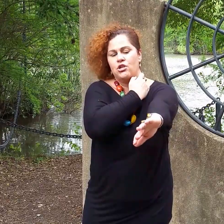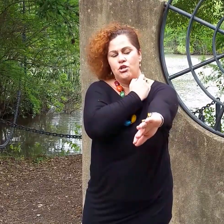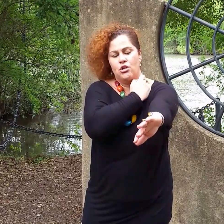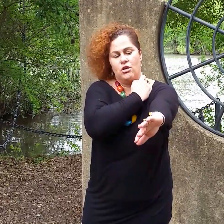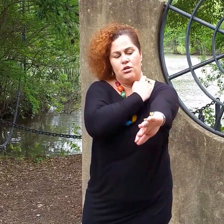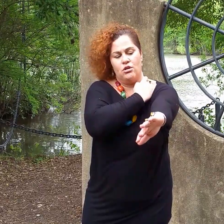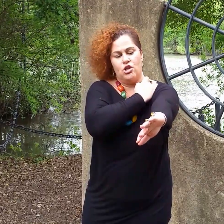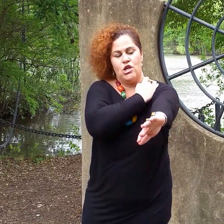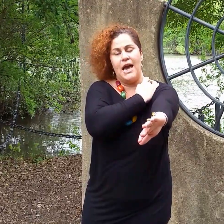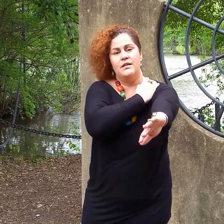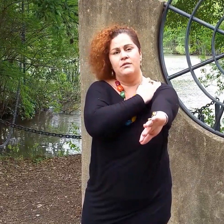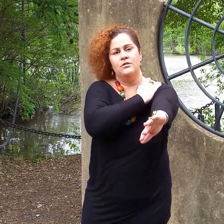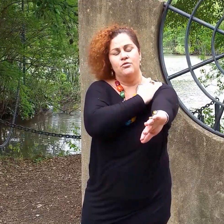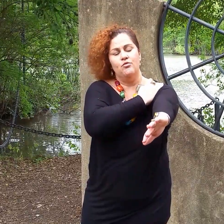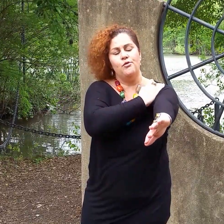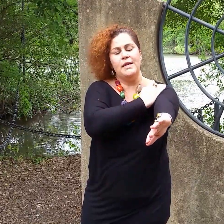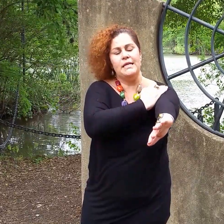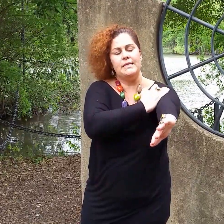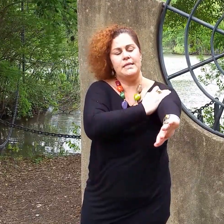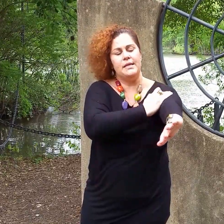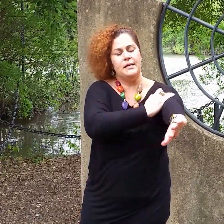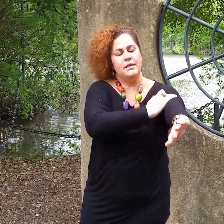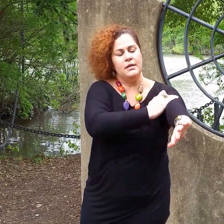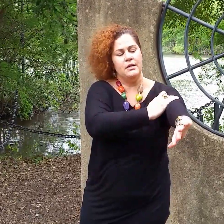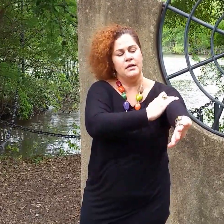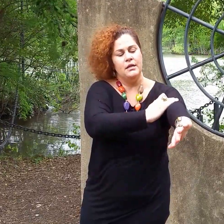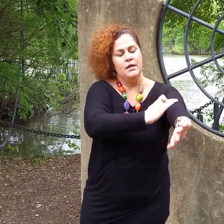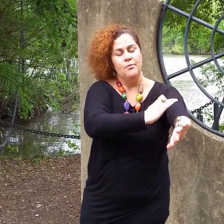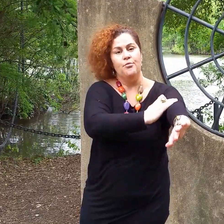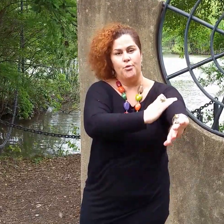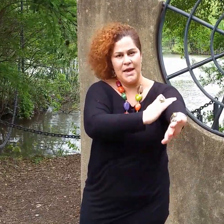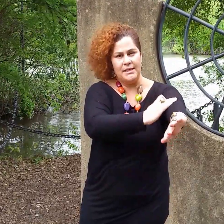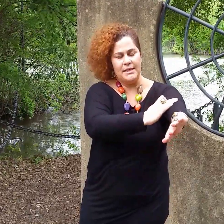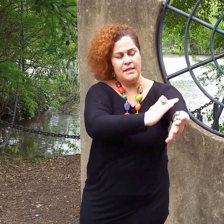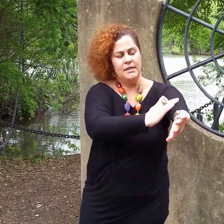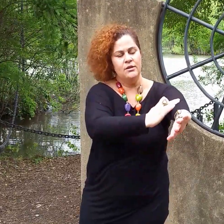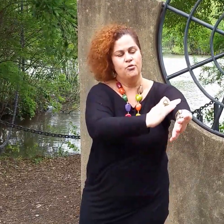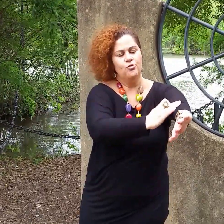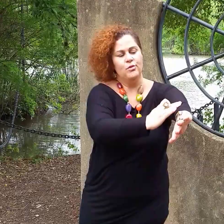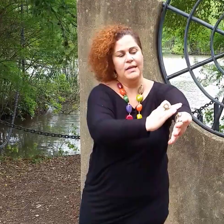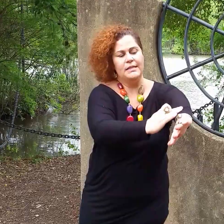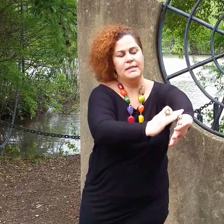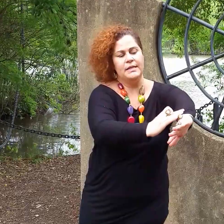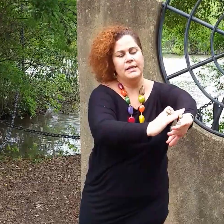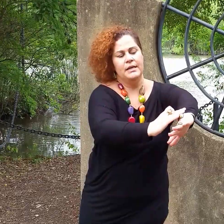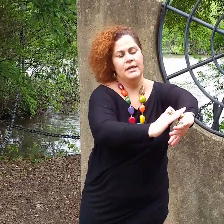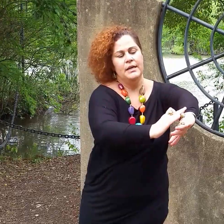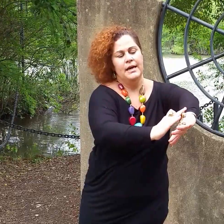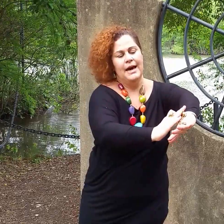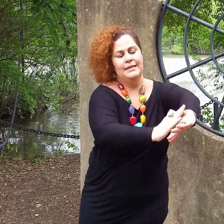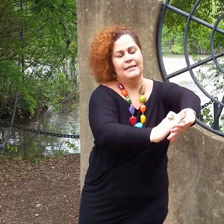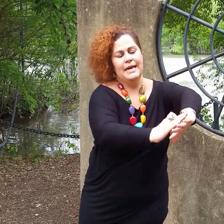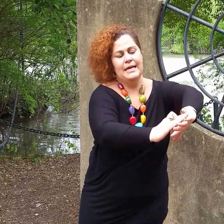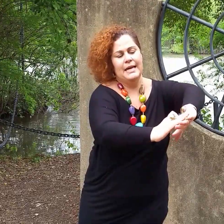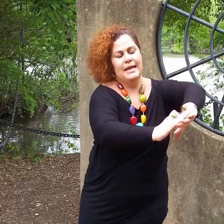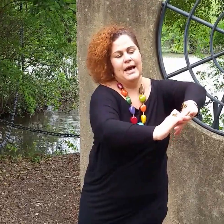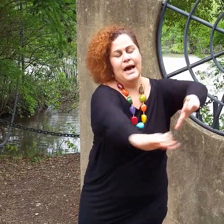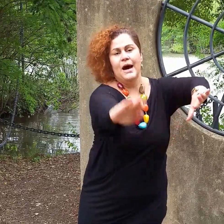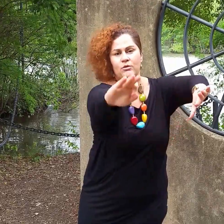channel releasing it, pressing, releasing it and take it out.